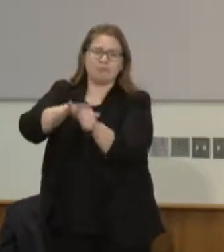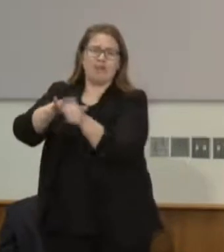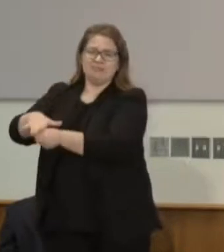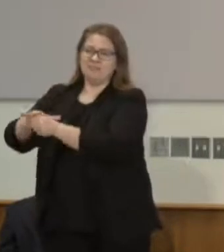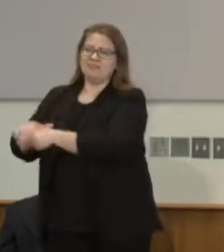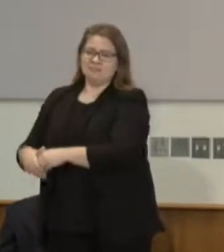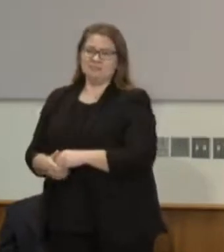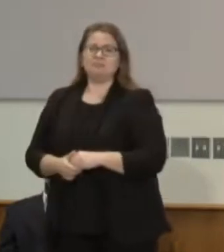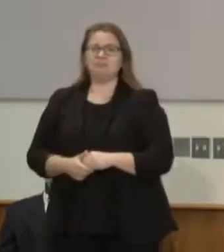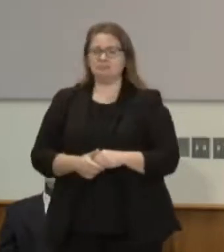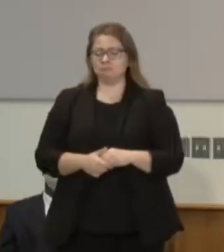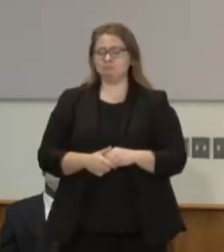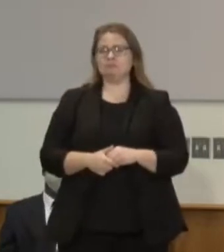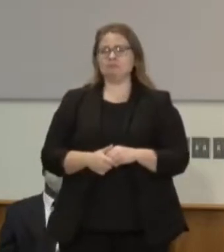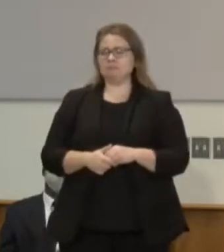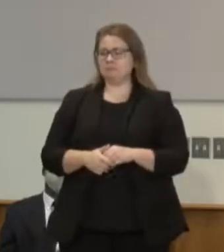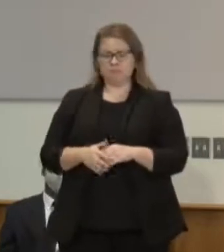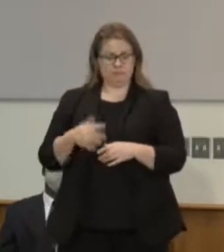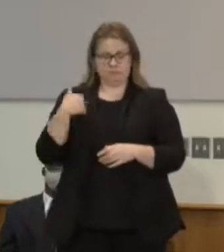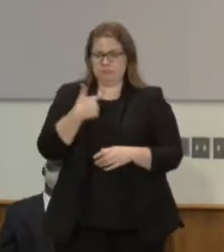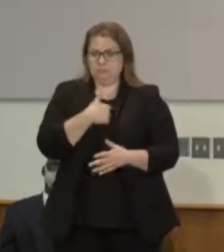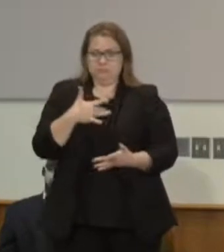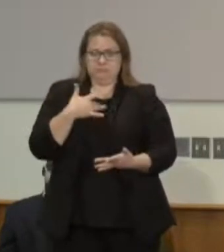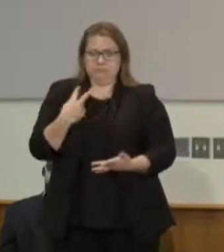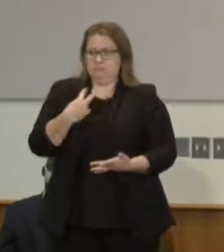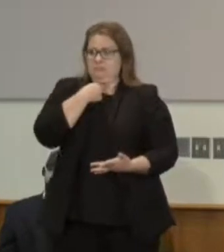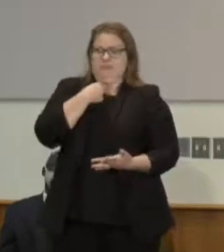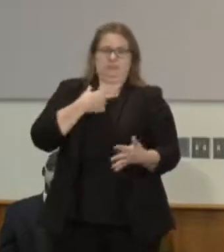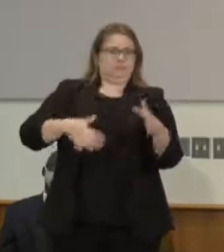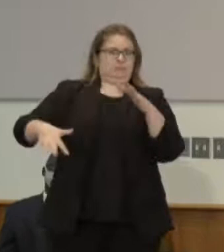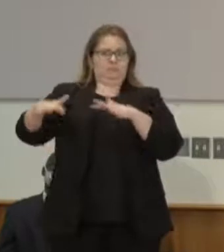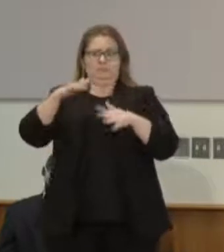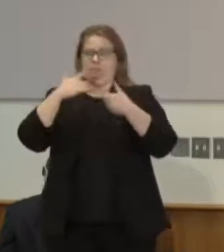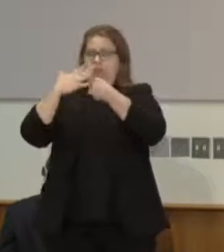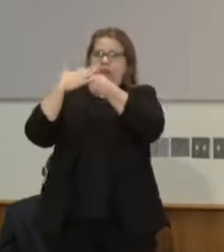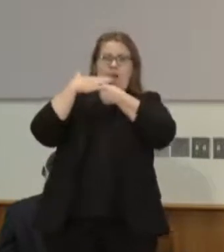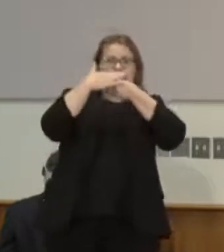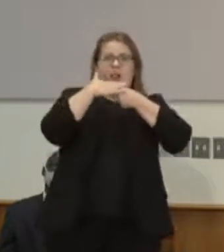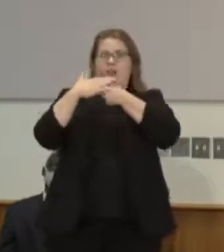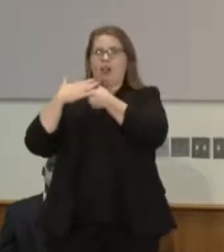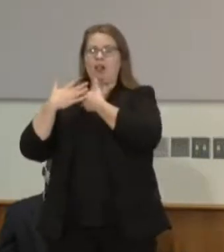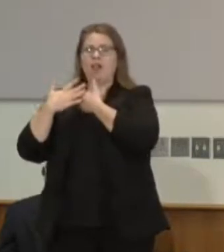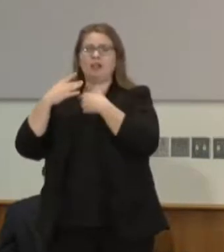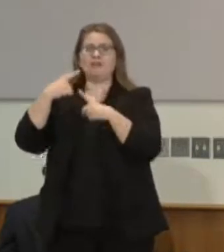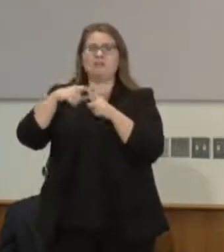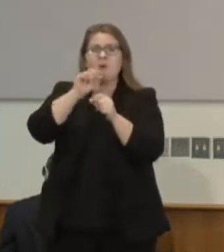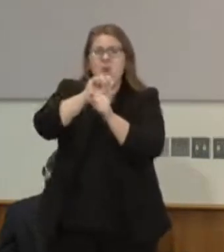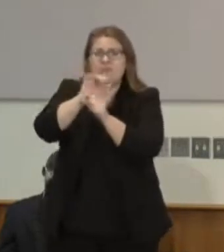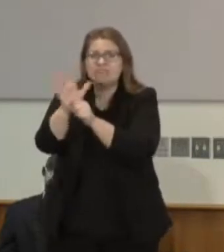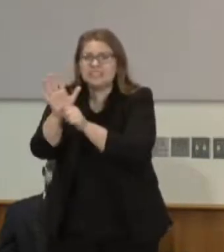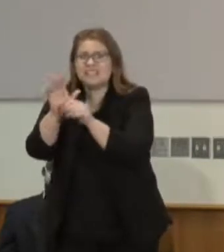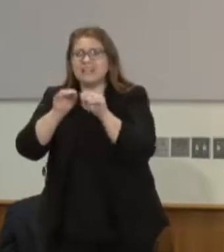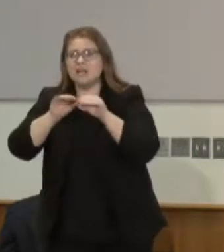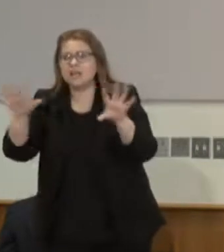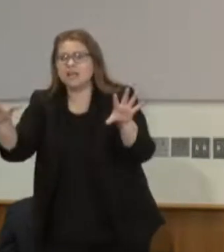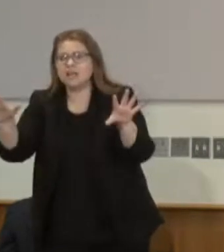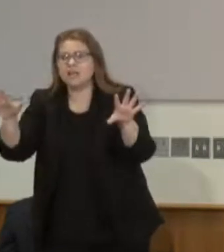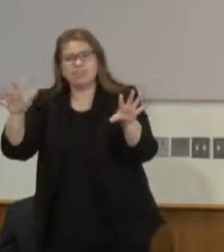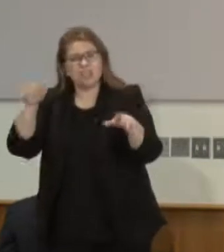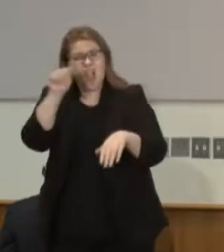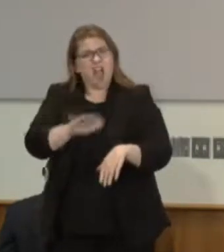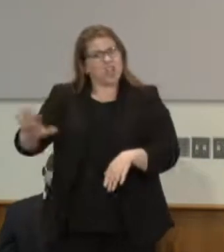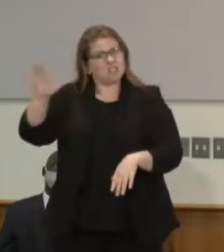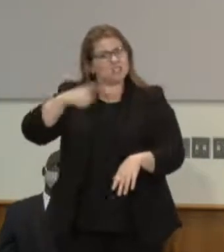hard situation hard scenario under that the COVID-19 or even targeted Asian American as